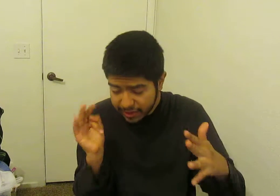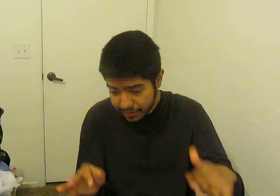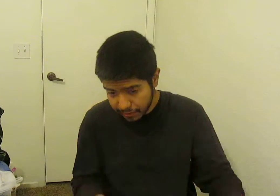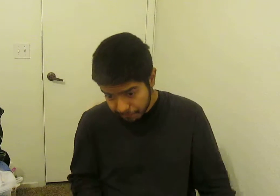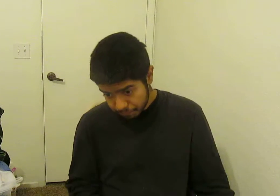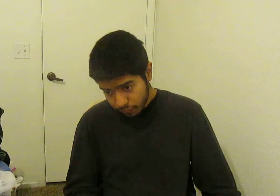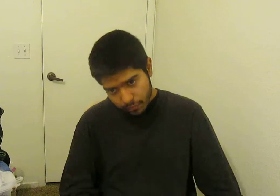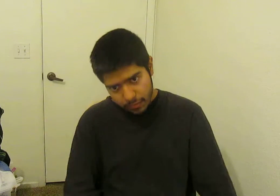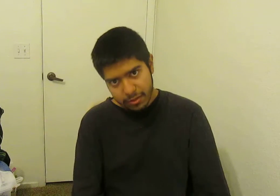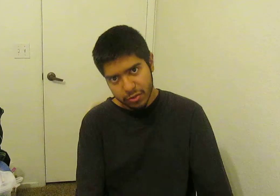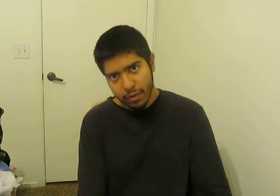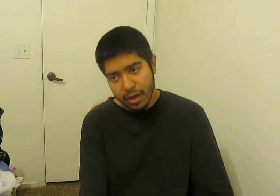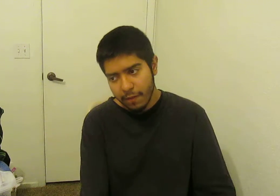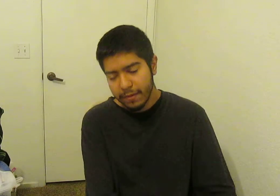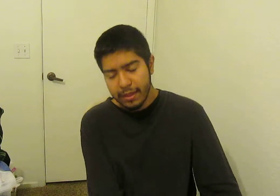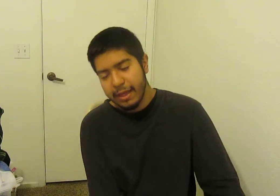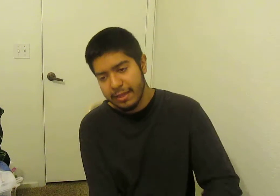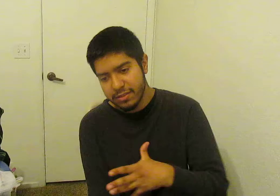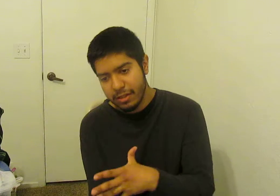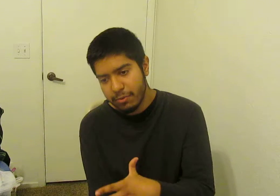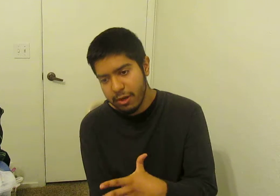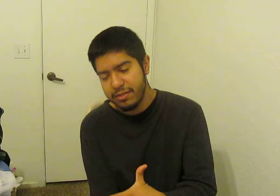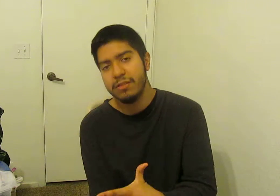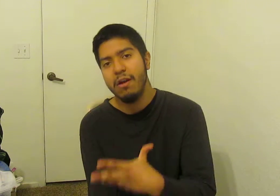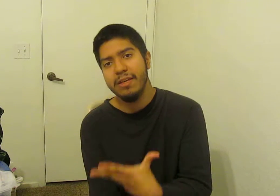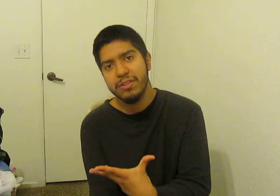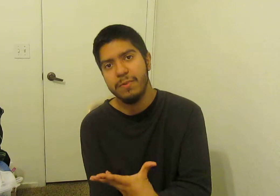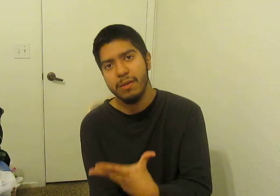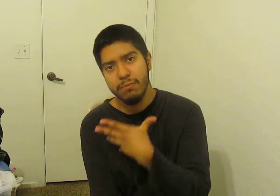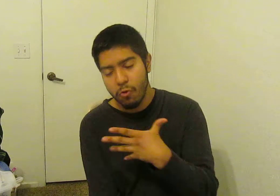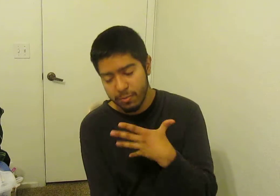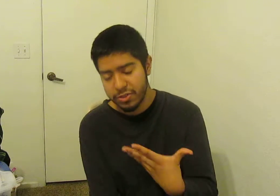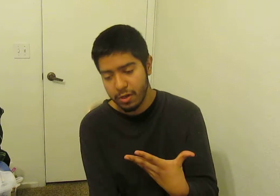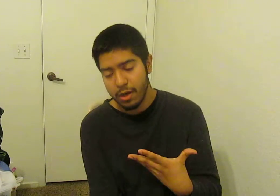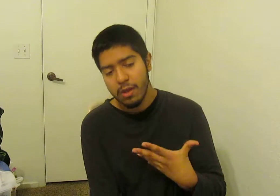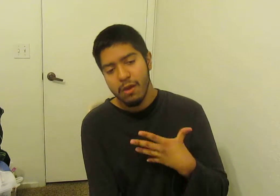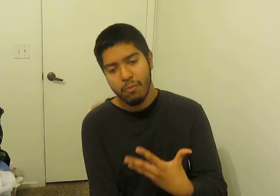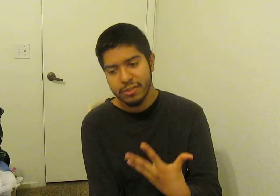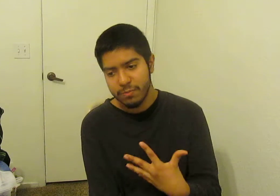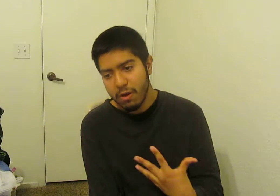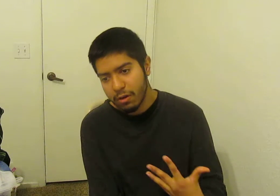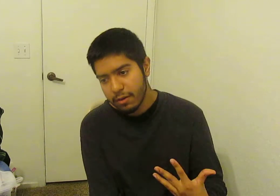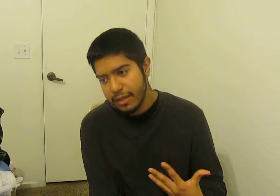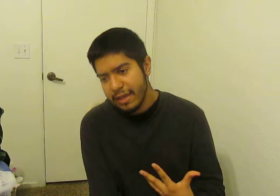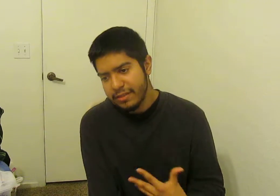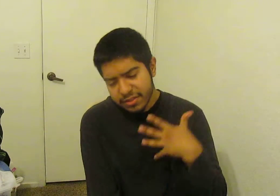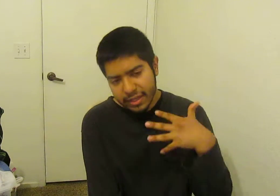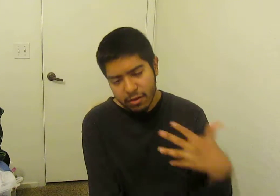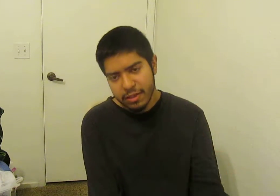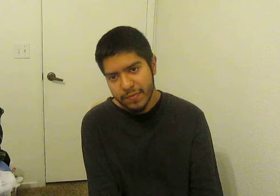scene too. Showing off as the city progresses, Kaneki's just becoming more mature. I'm more smarter. And just taking all these